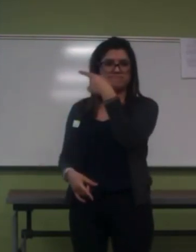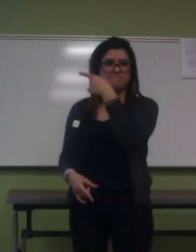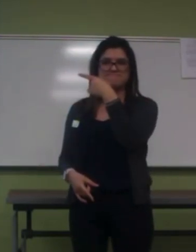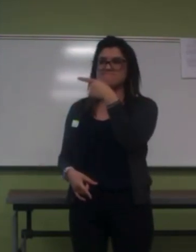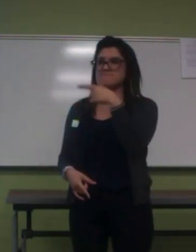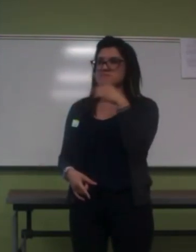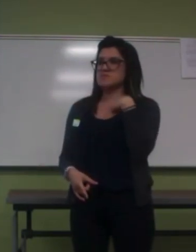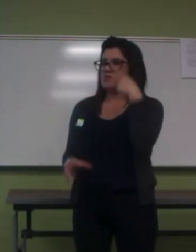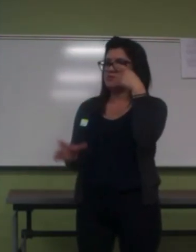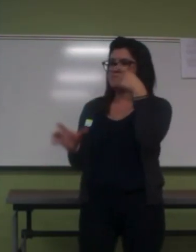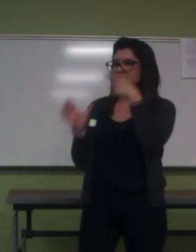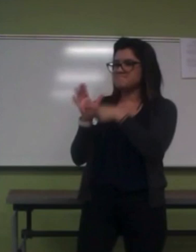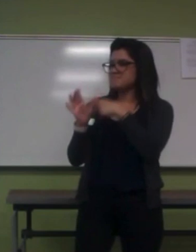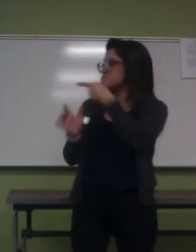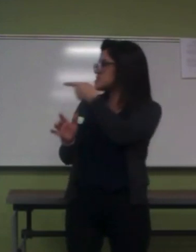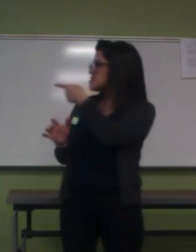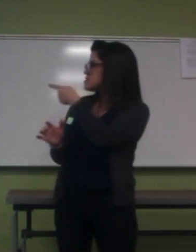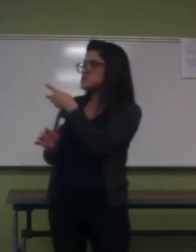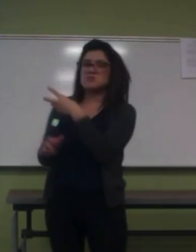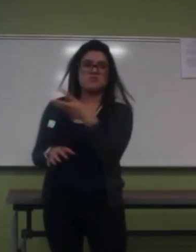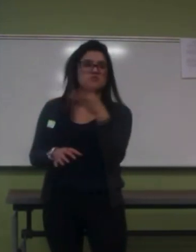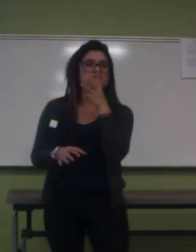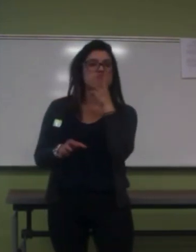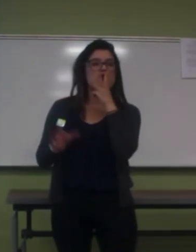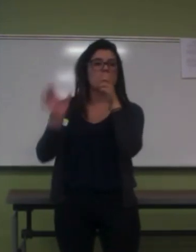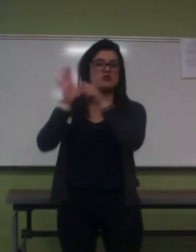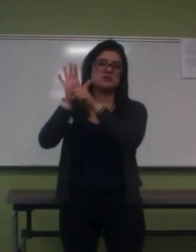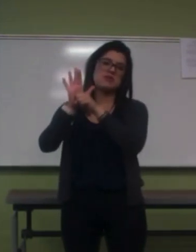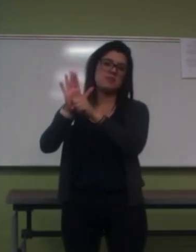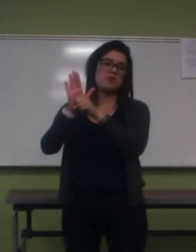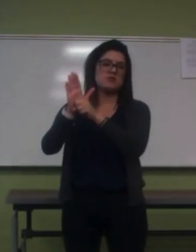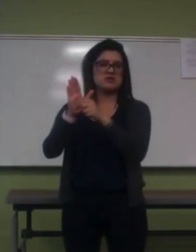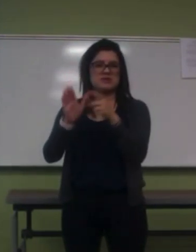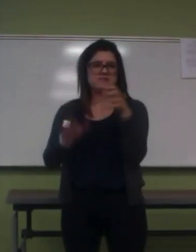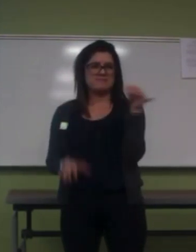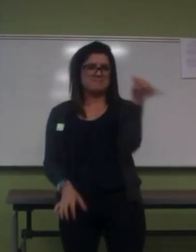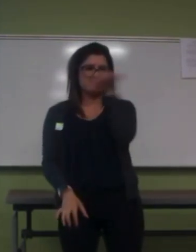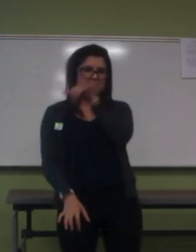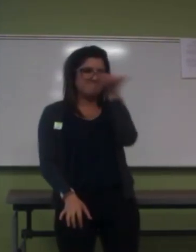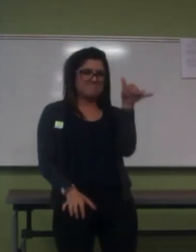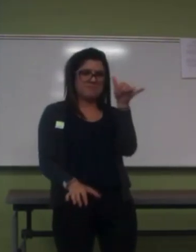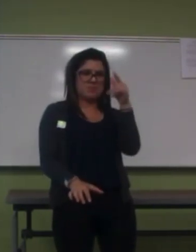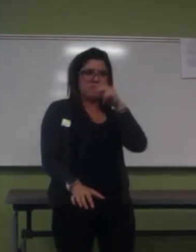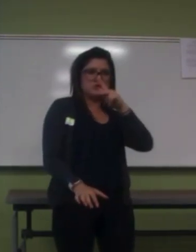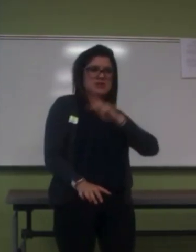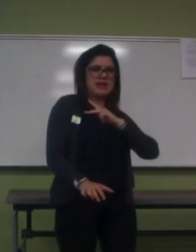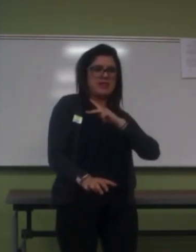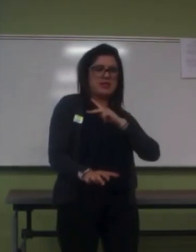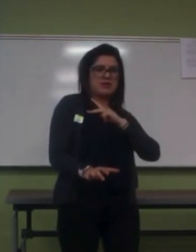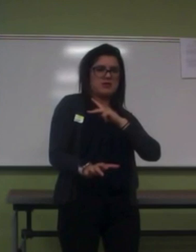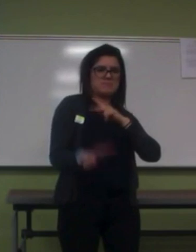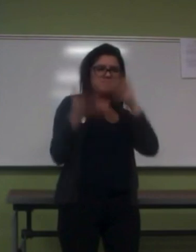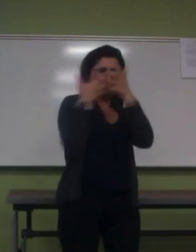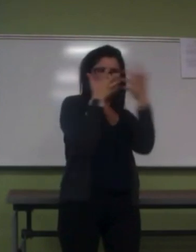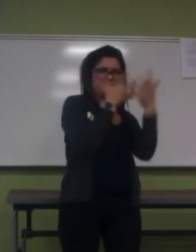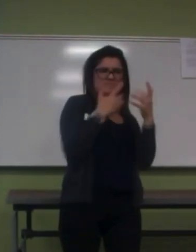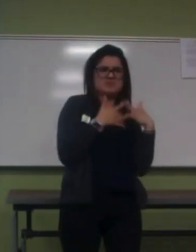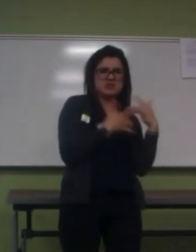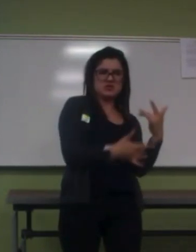see some water signs, have similar personality traits, and same with some air signs.